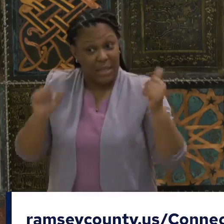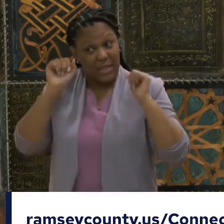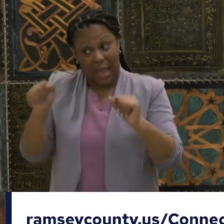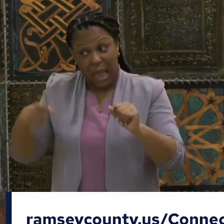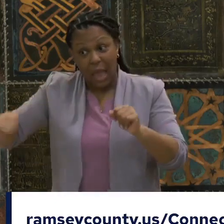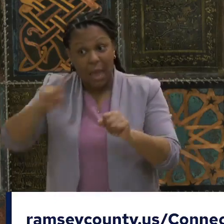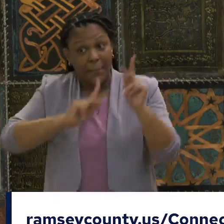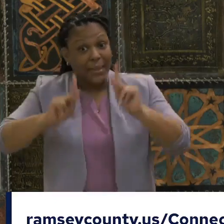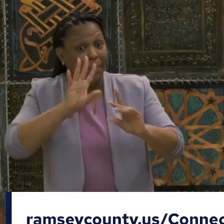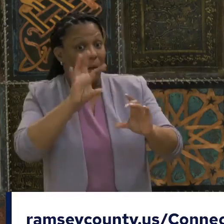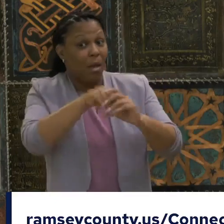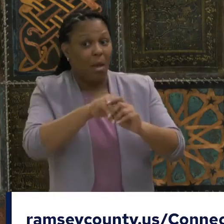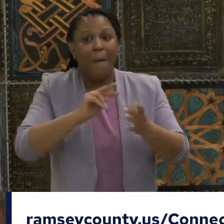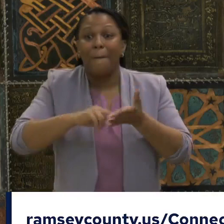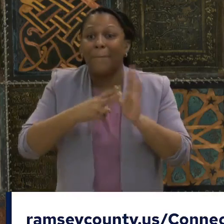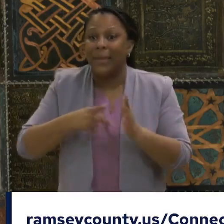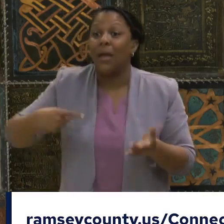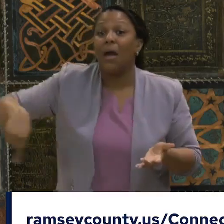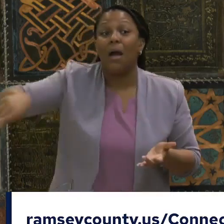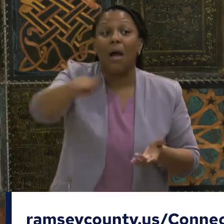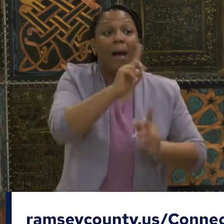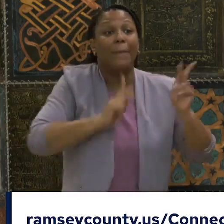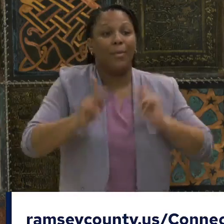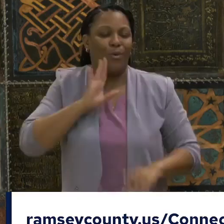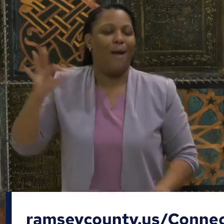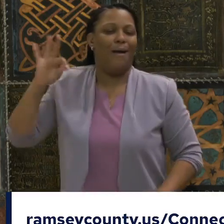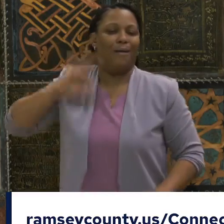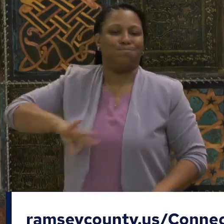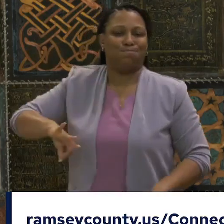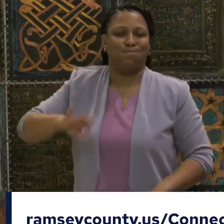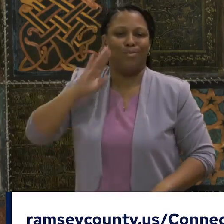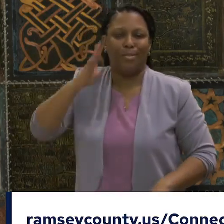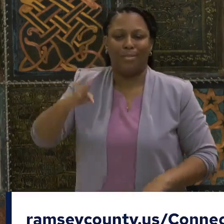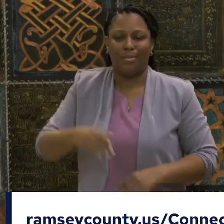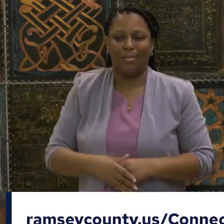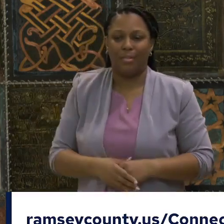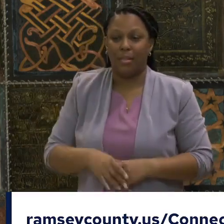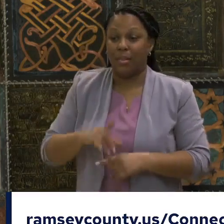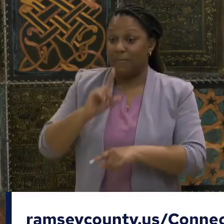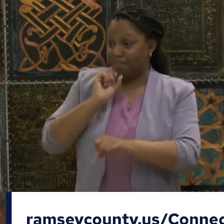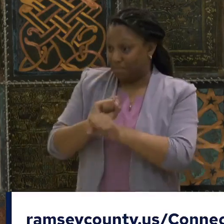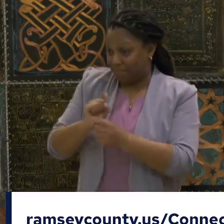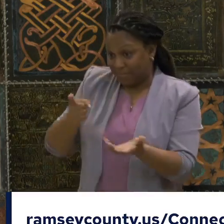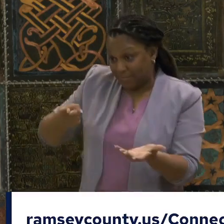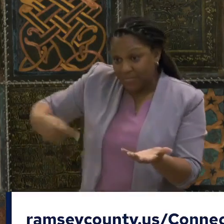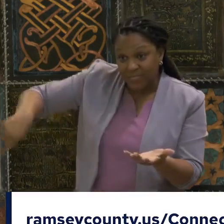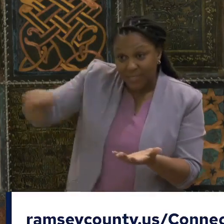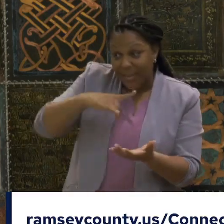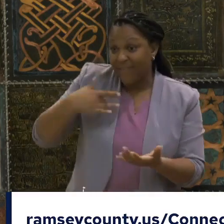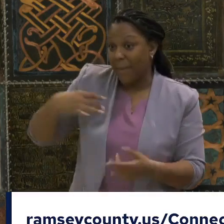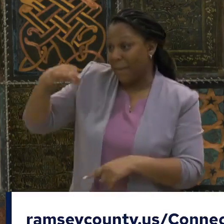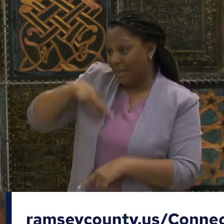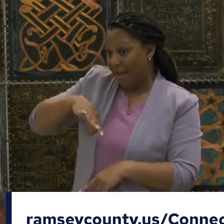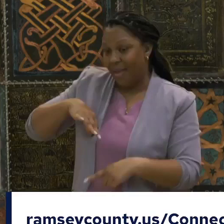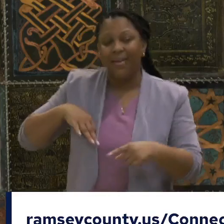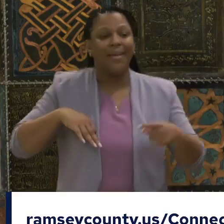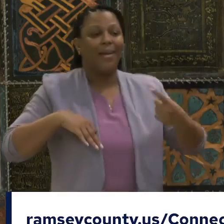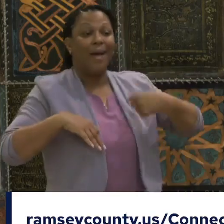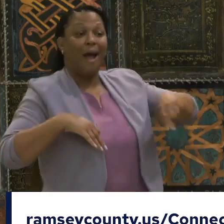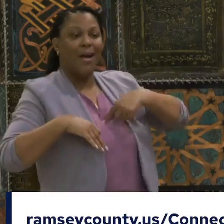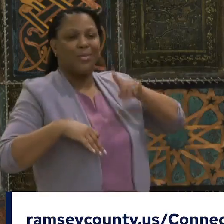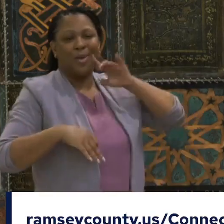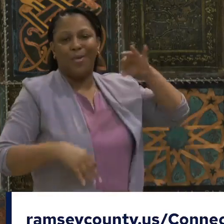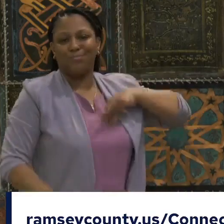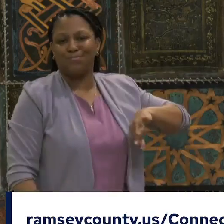Yes, it helps each and every individual, but by doing that, it helps the rest of us, too, because none of us